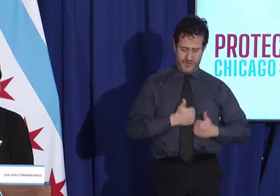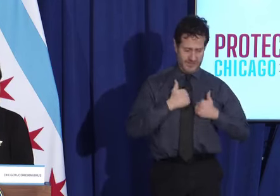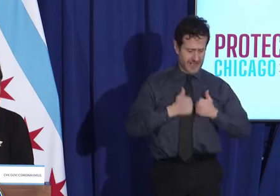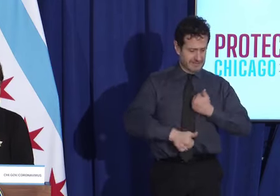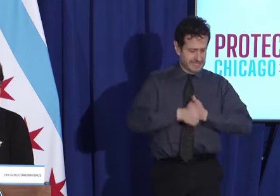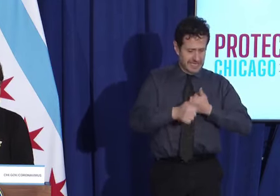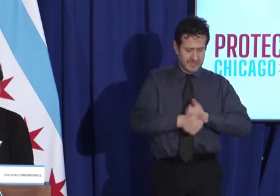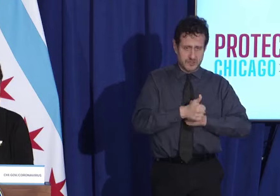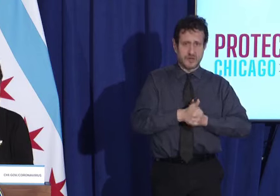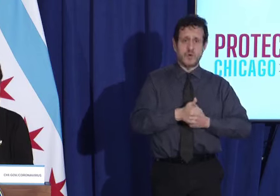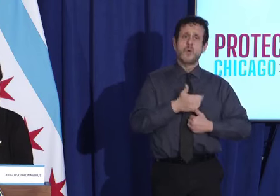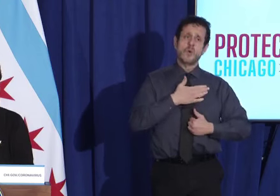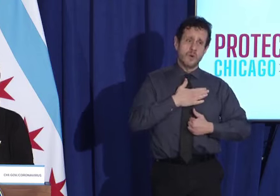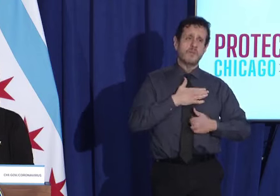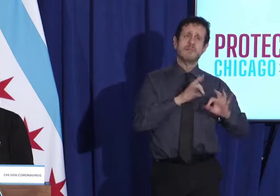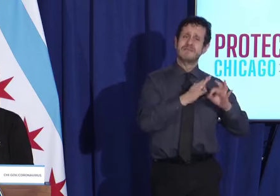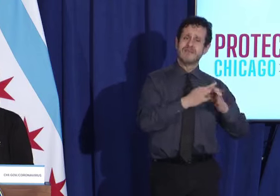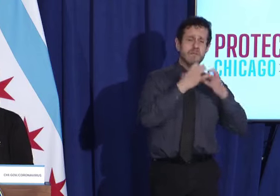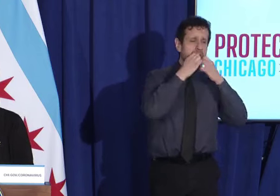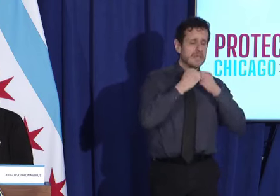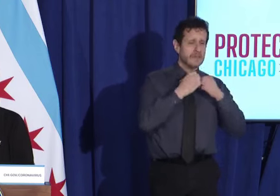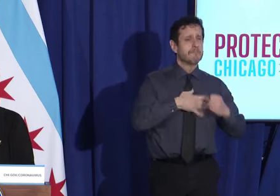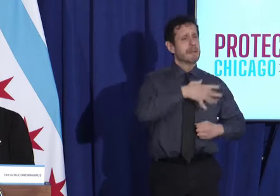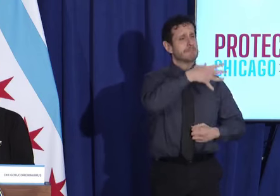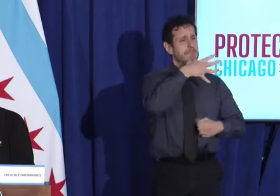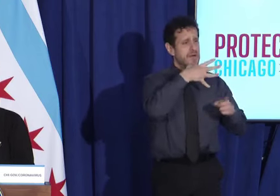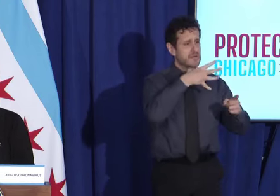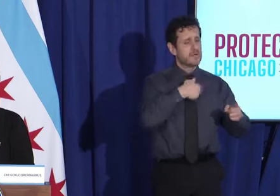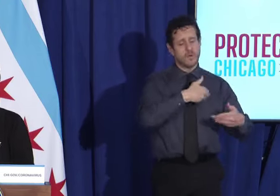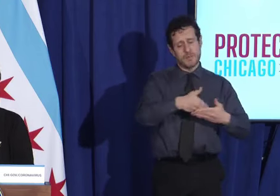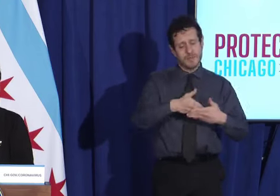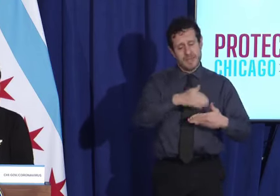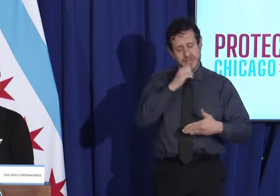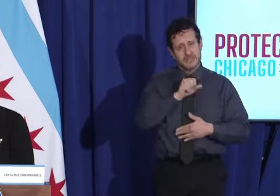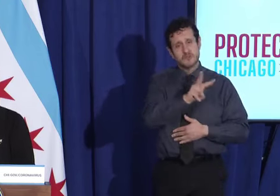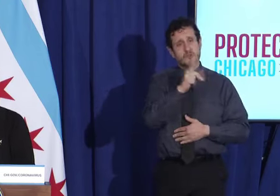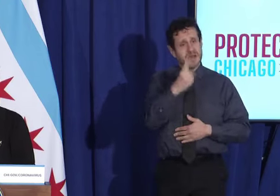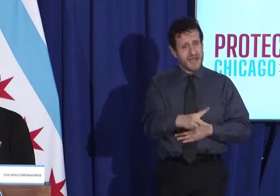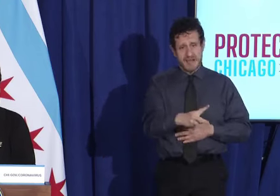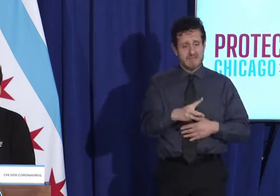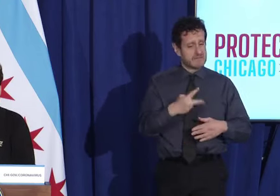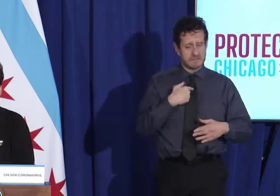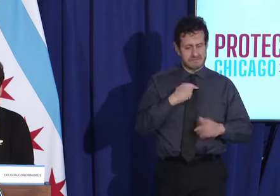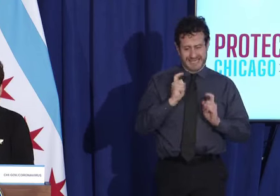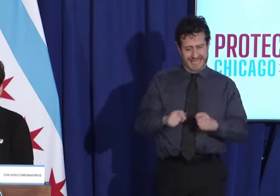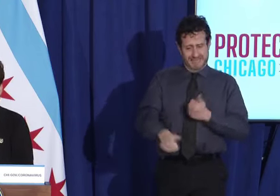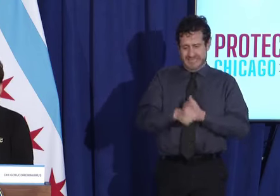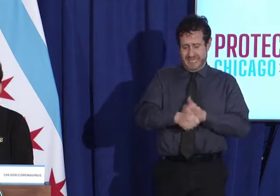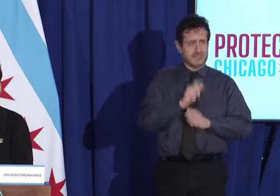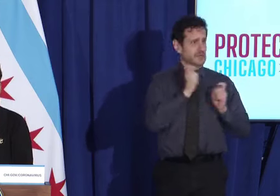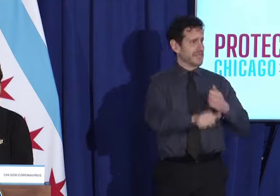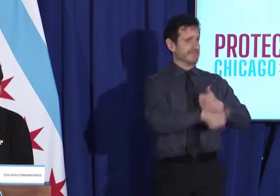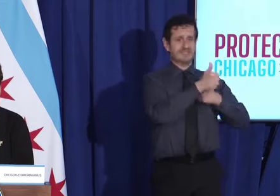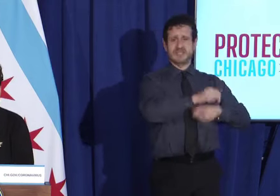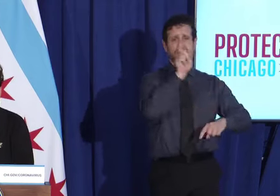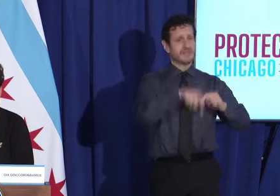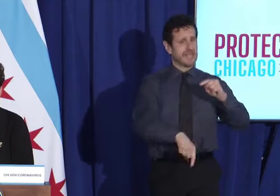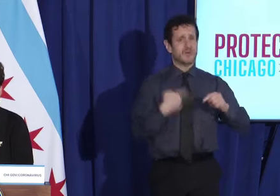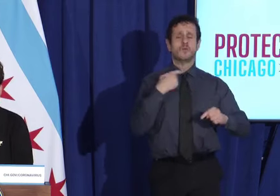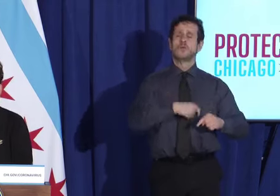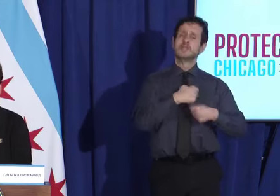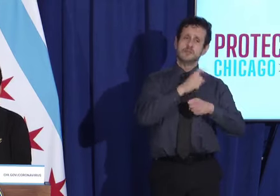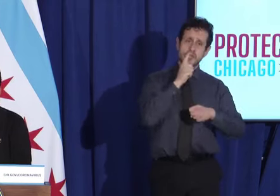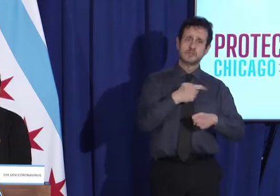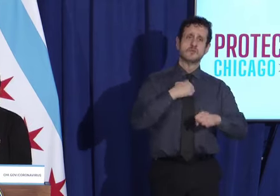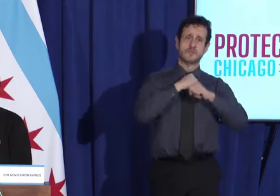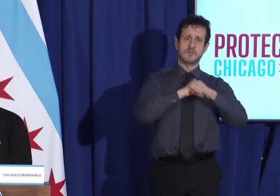us like my mother and my two and a half year old. So we need to, we need to make sure that we're protecting